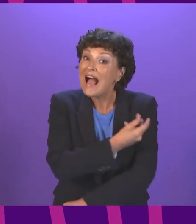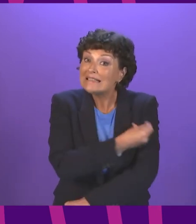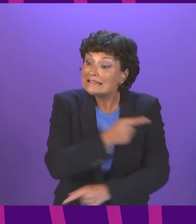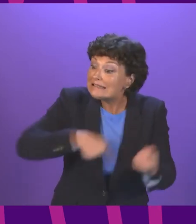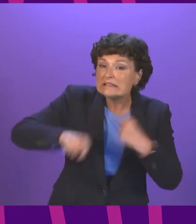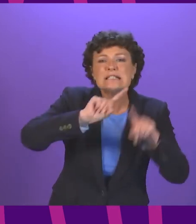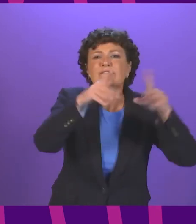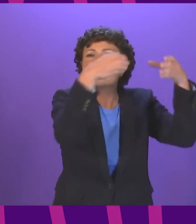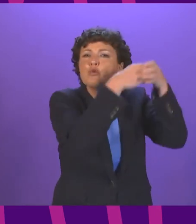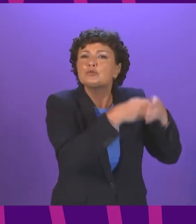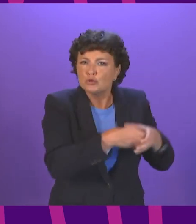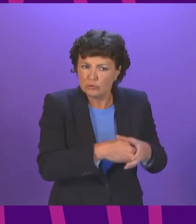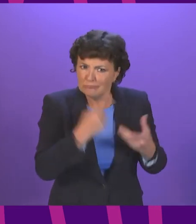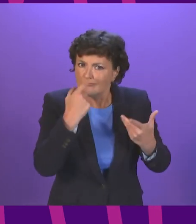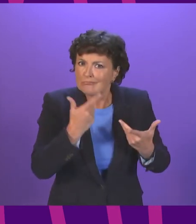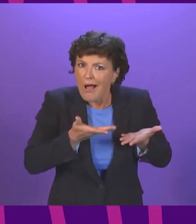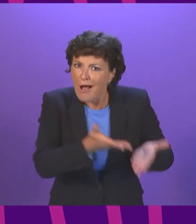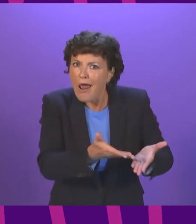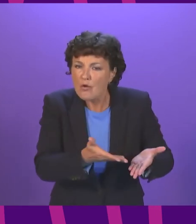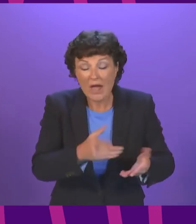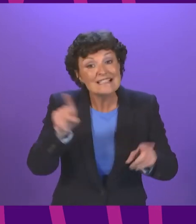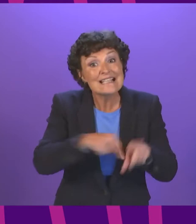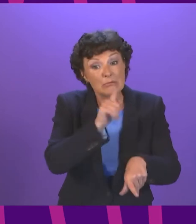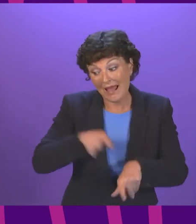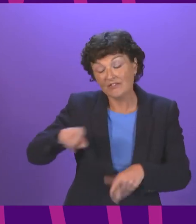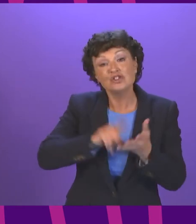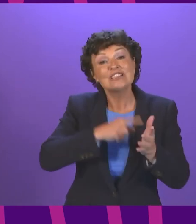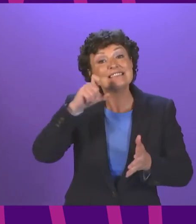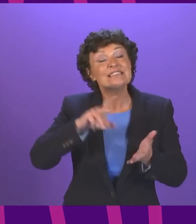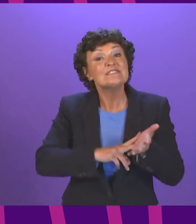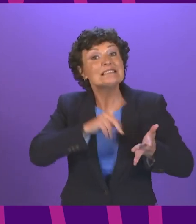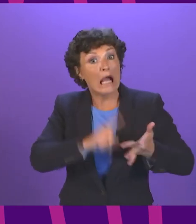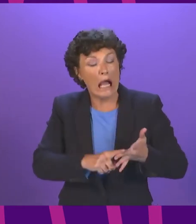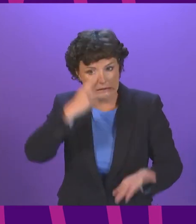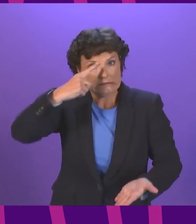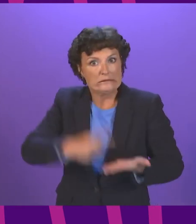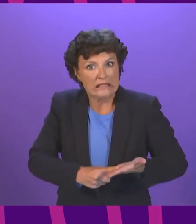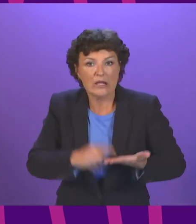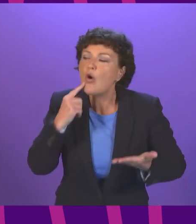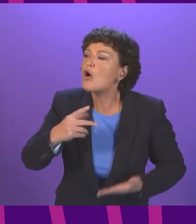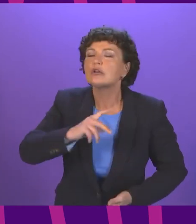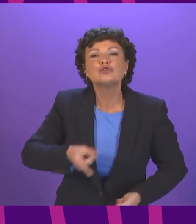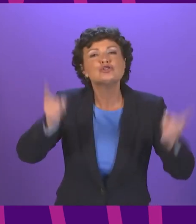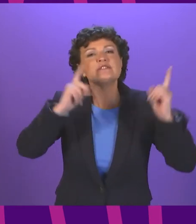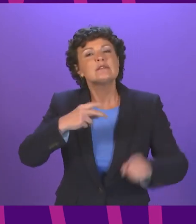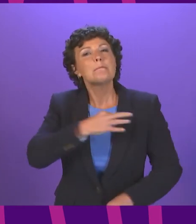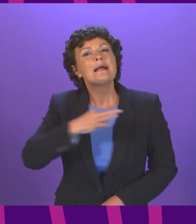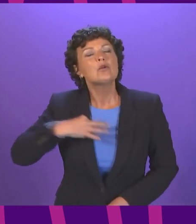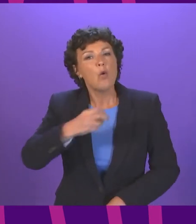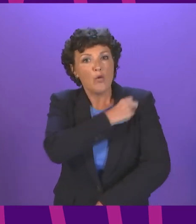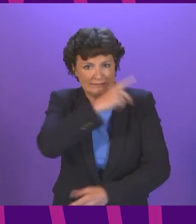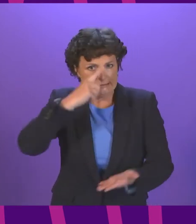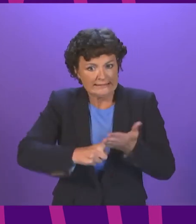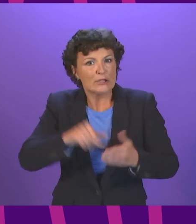eligible groups and extend vaccination quickly in line with any advice from the JCVI or the Chief Medical Officer. We will